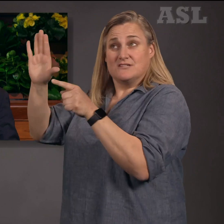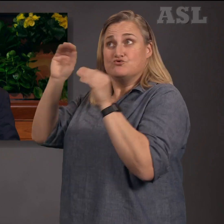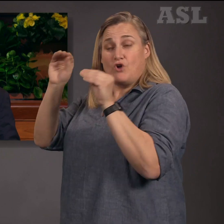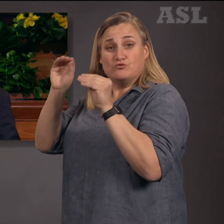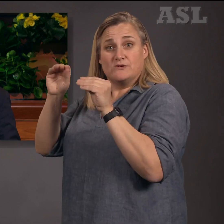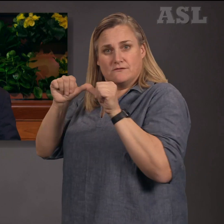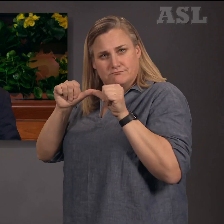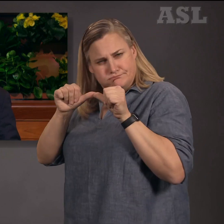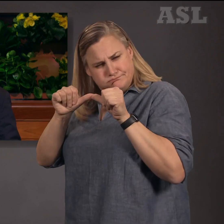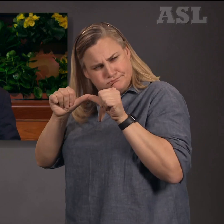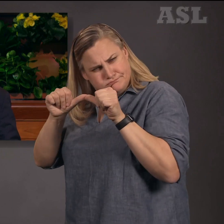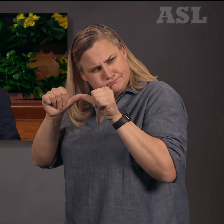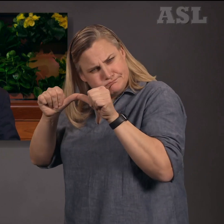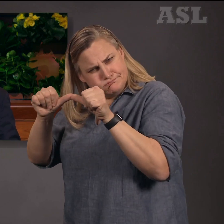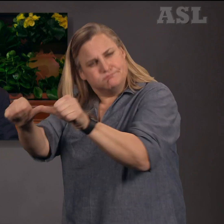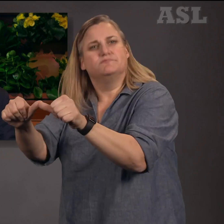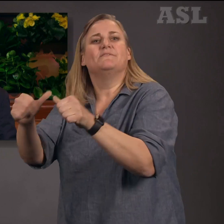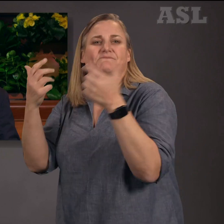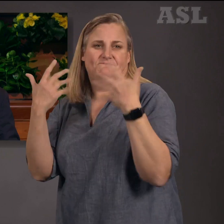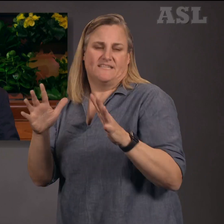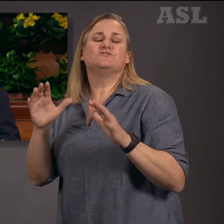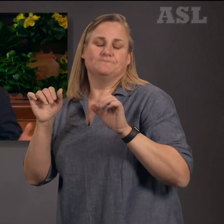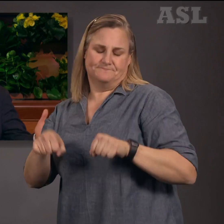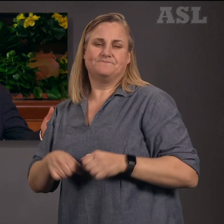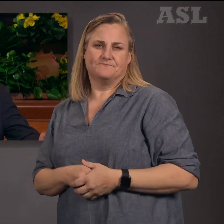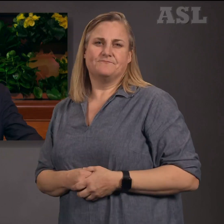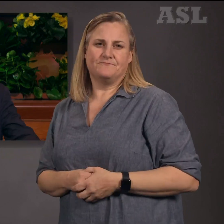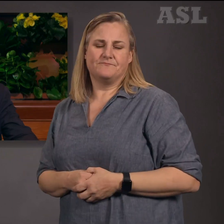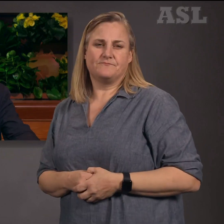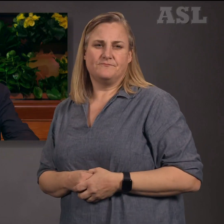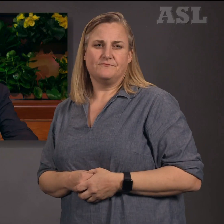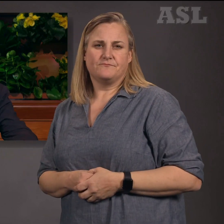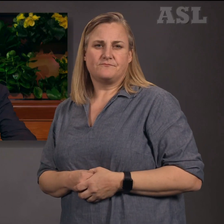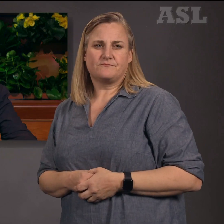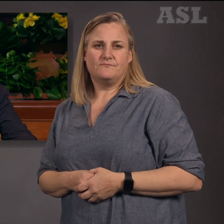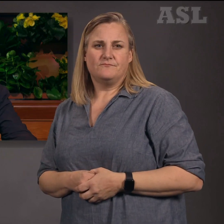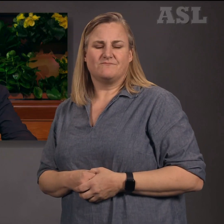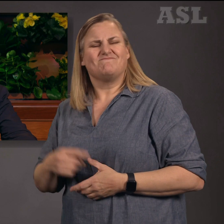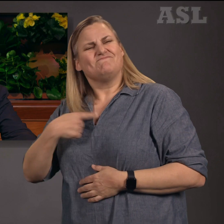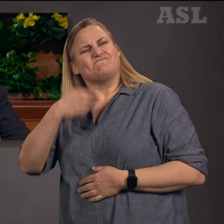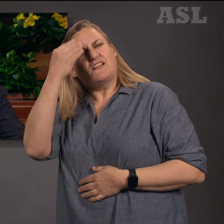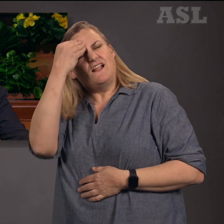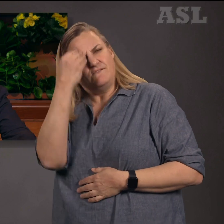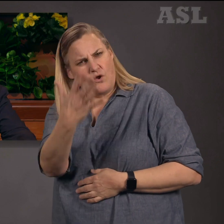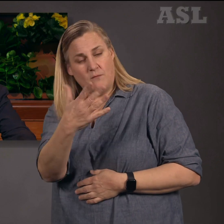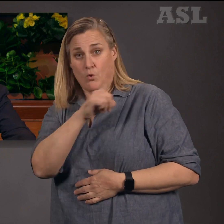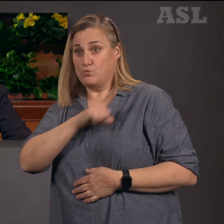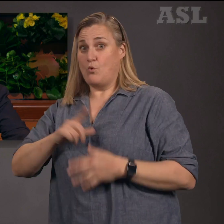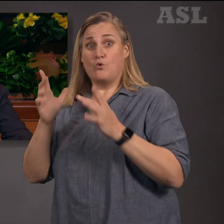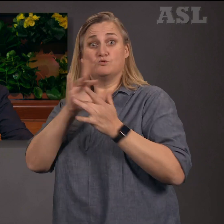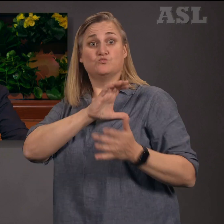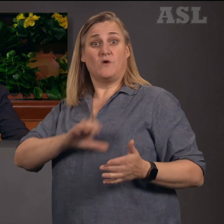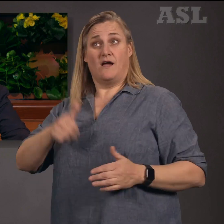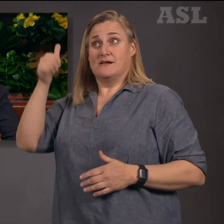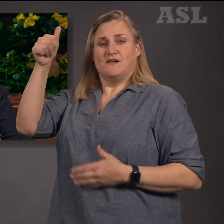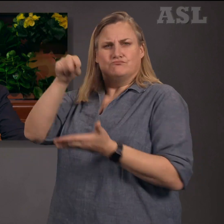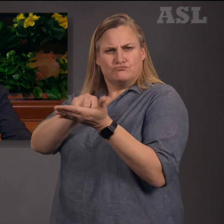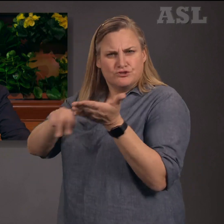of Christ endure to the end. I bear my personal witness of the living, resurrected reality of